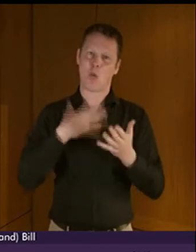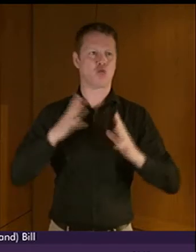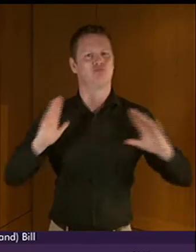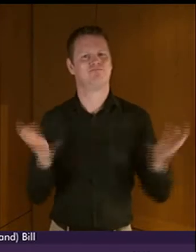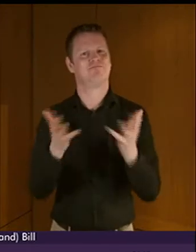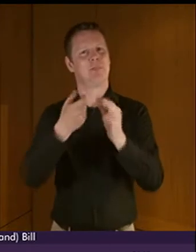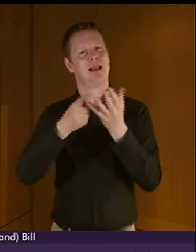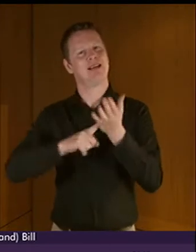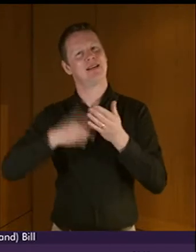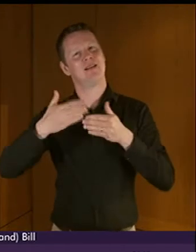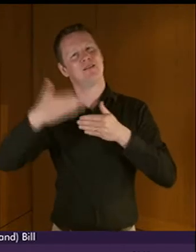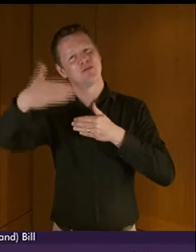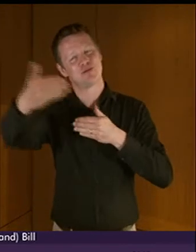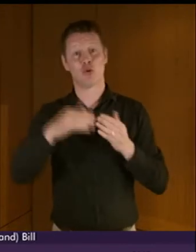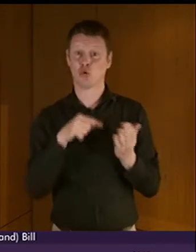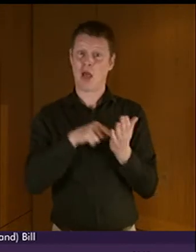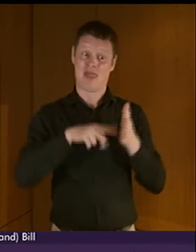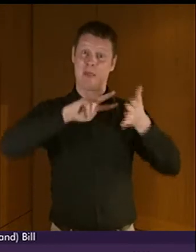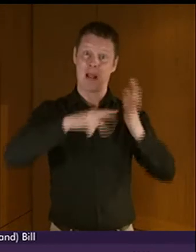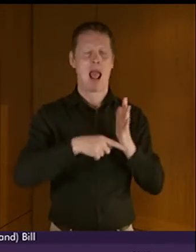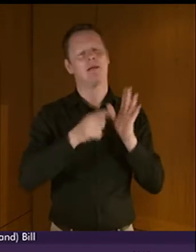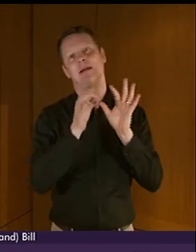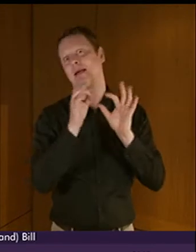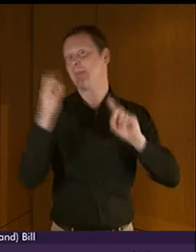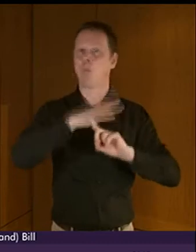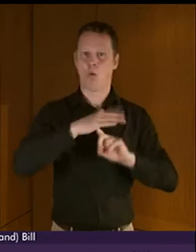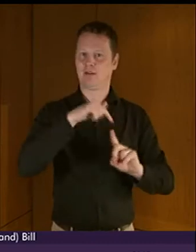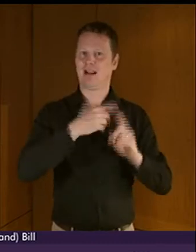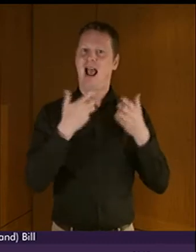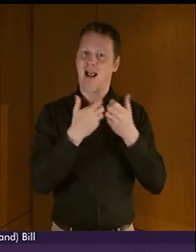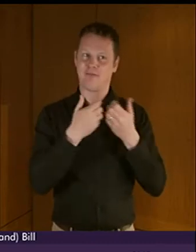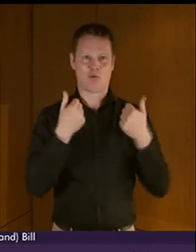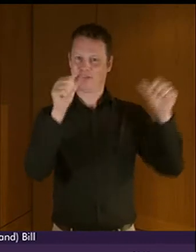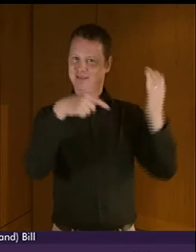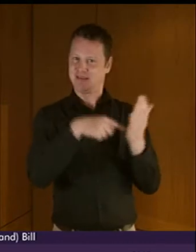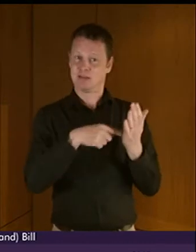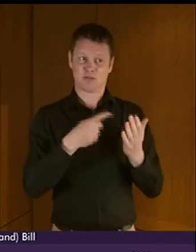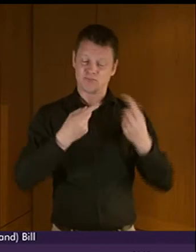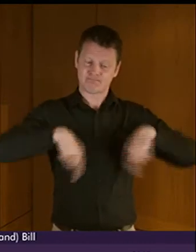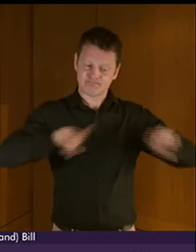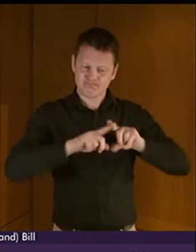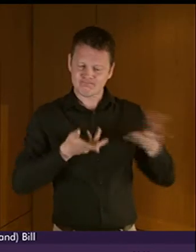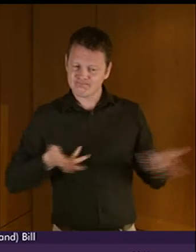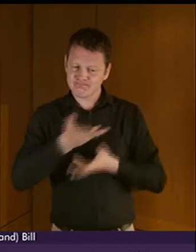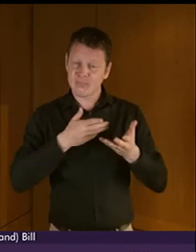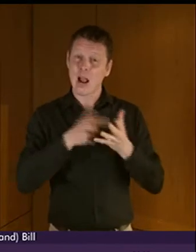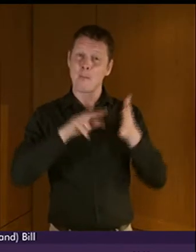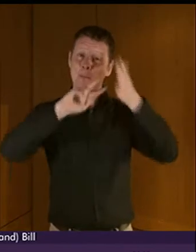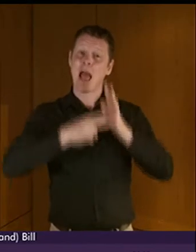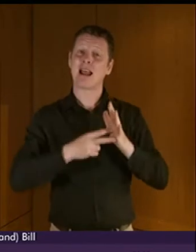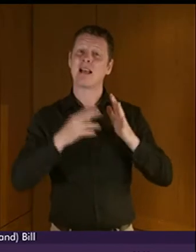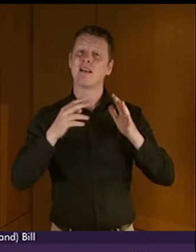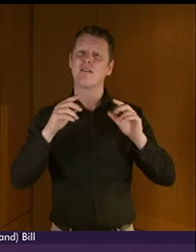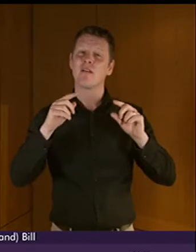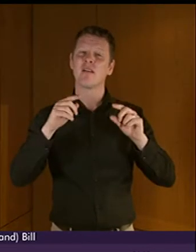plans are crucial to the delivery of the bill's objectives. From the views we received, there was general agreement that the planning framework proposed in the bill,